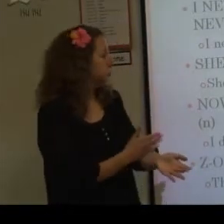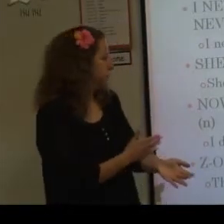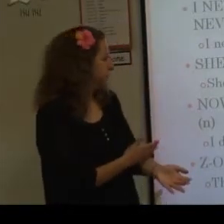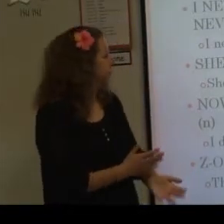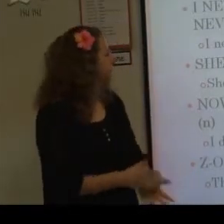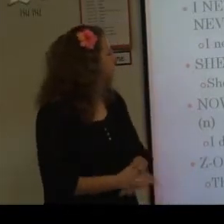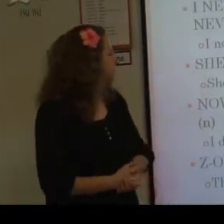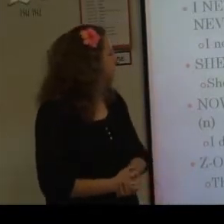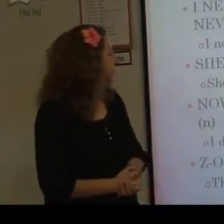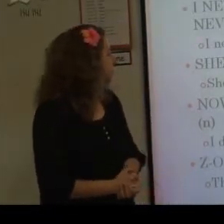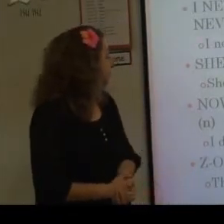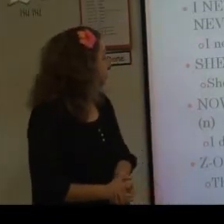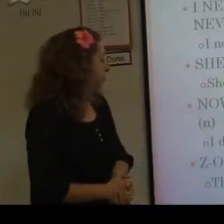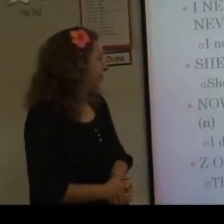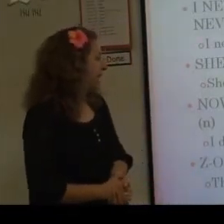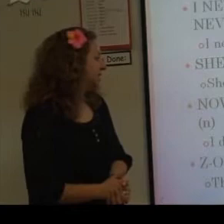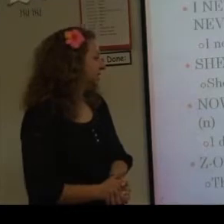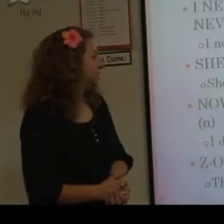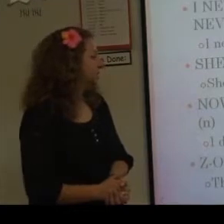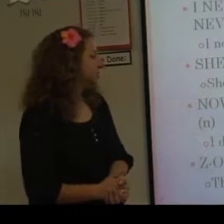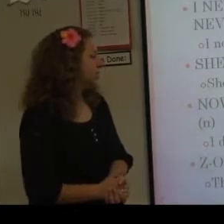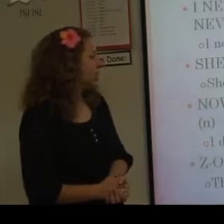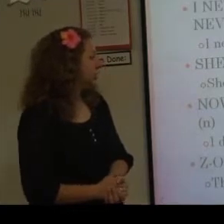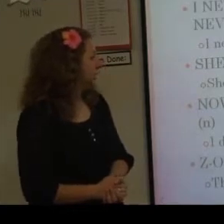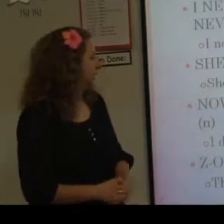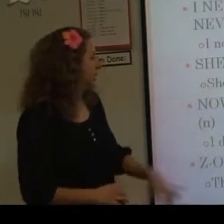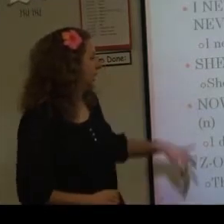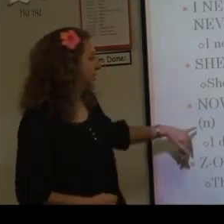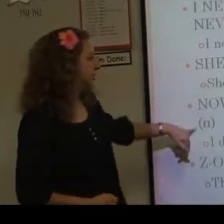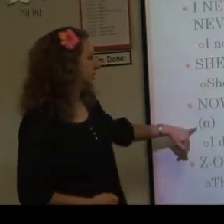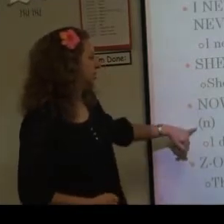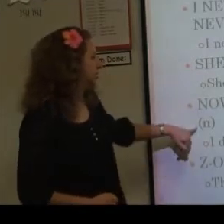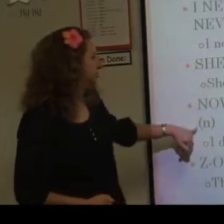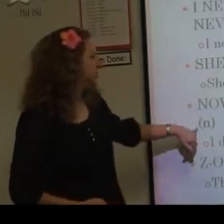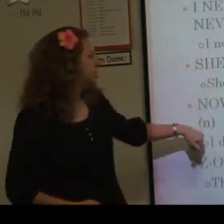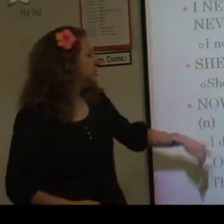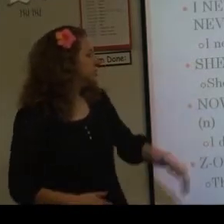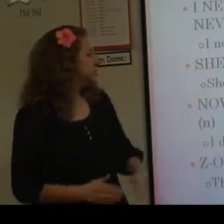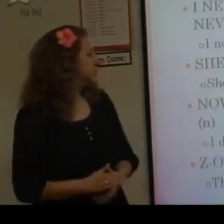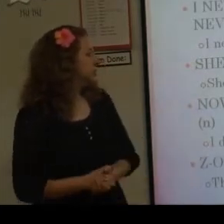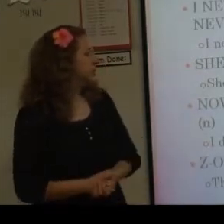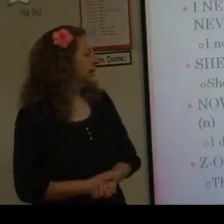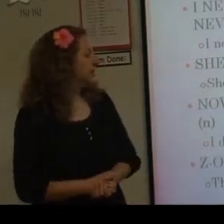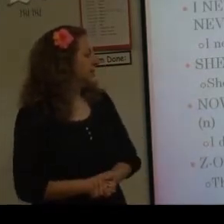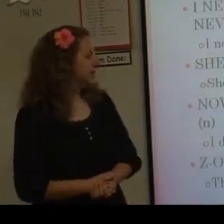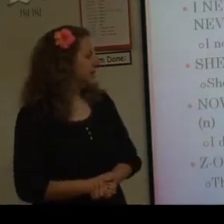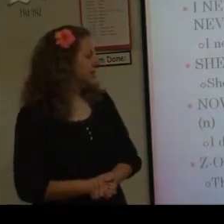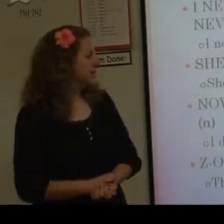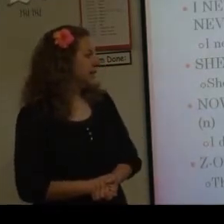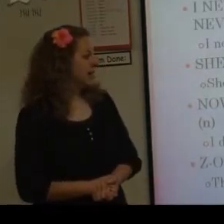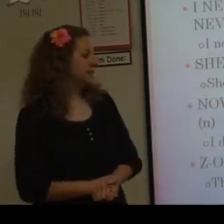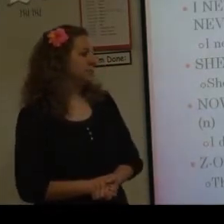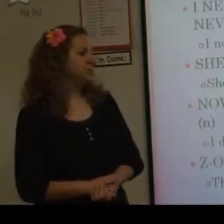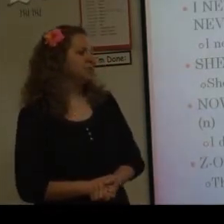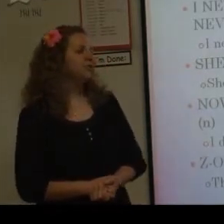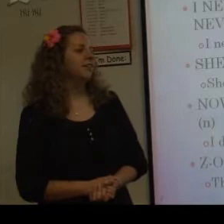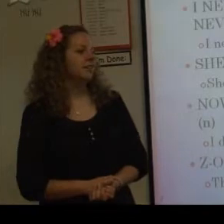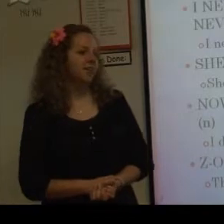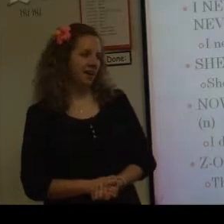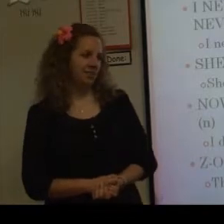Improve. Okay. So I didn't improve it all this year. And it has negation. So now here. I improve nothing.